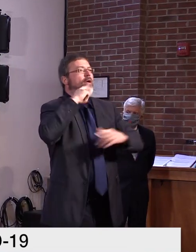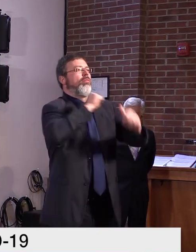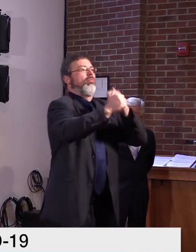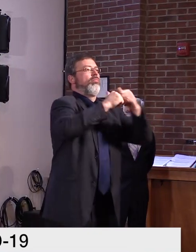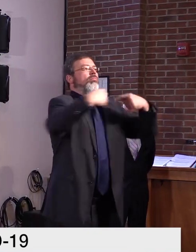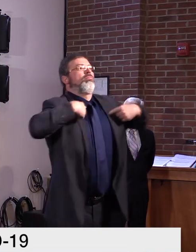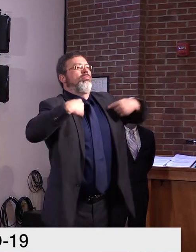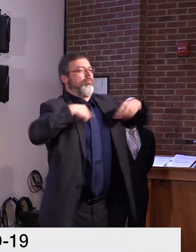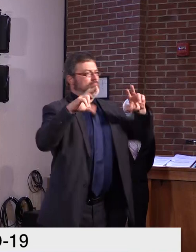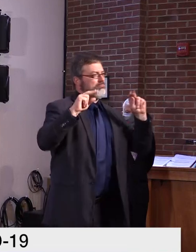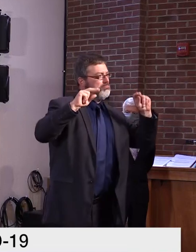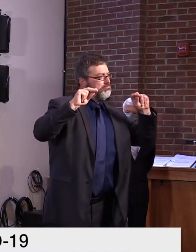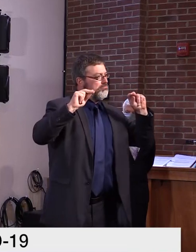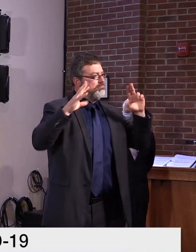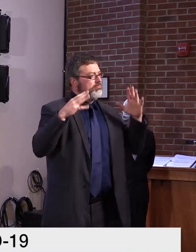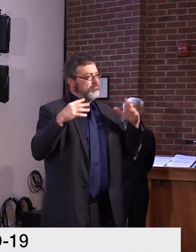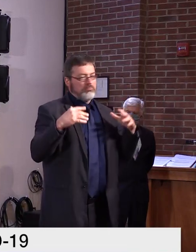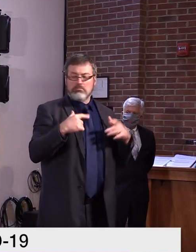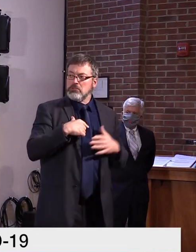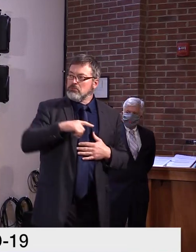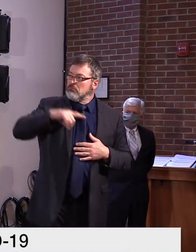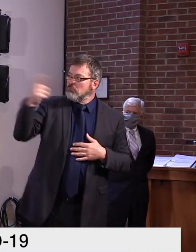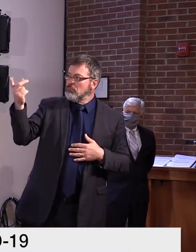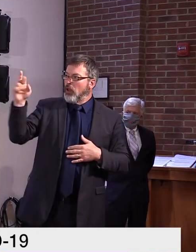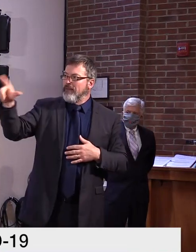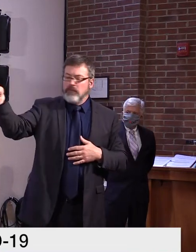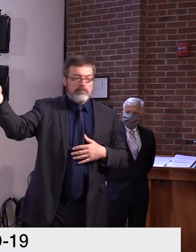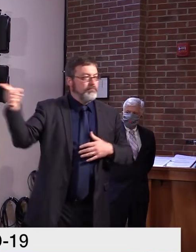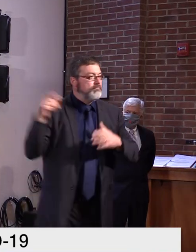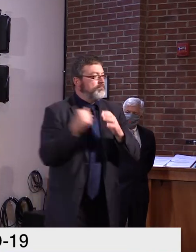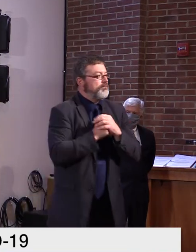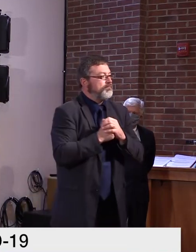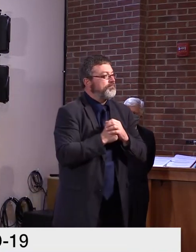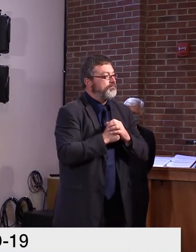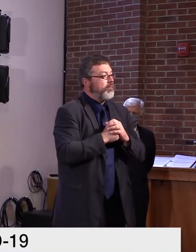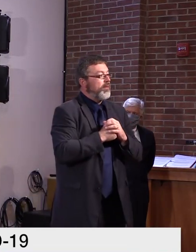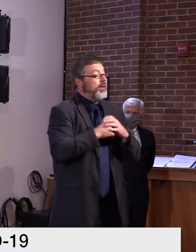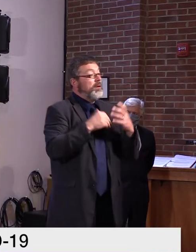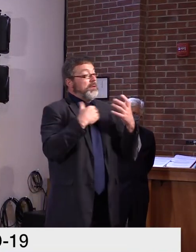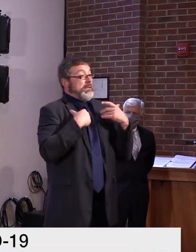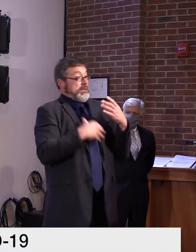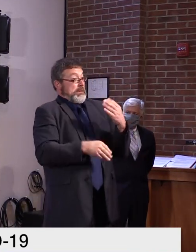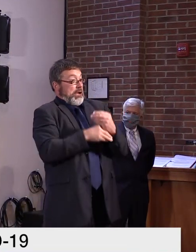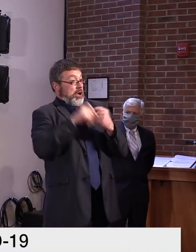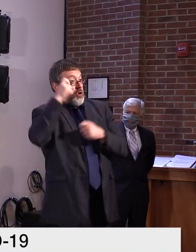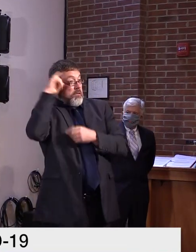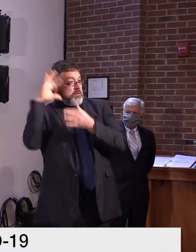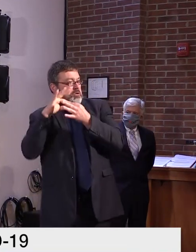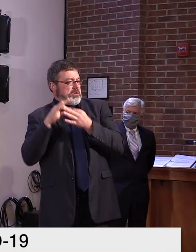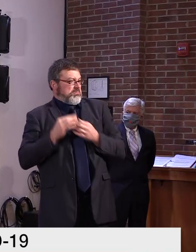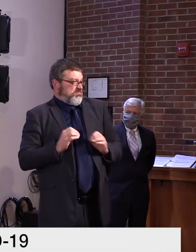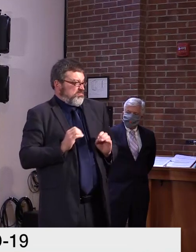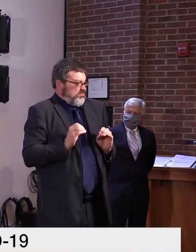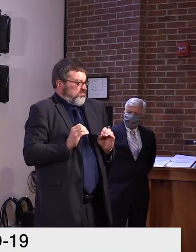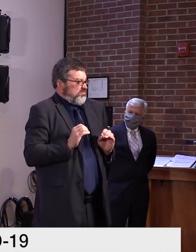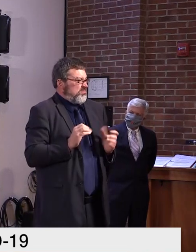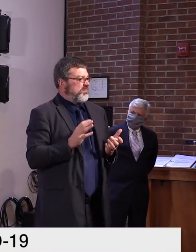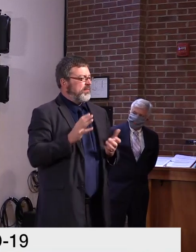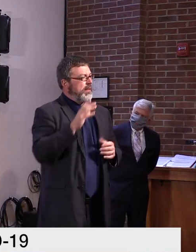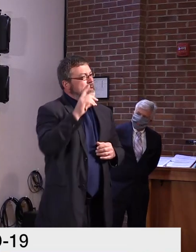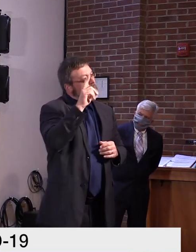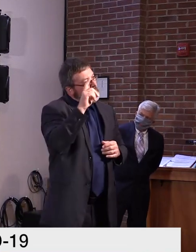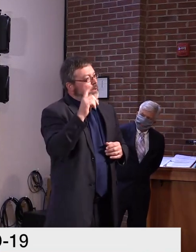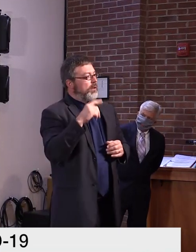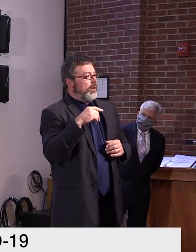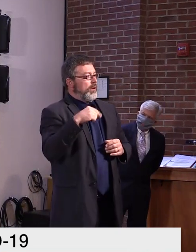Yeah, I don't have a lot more to offer. Um, I want people to realize much of this is a